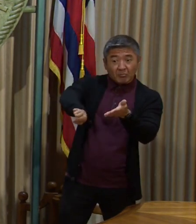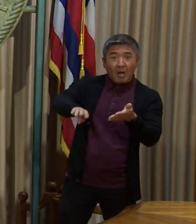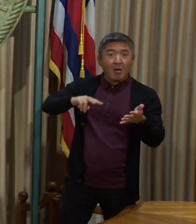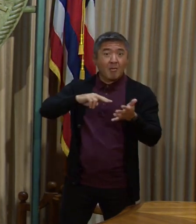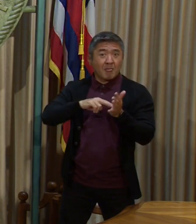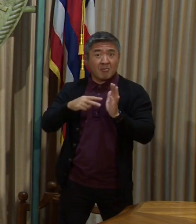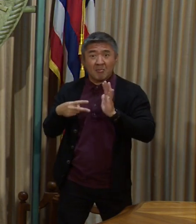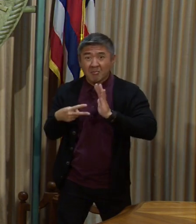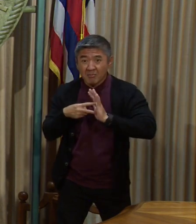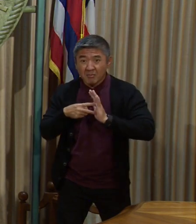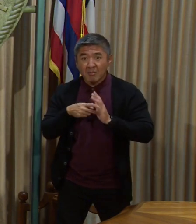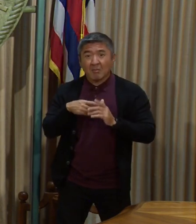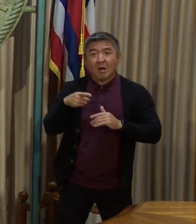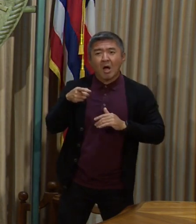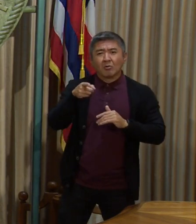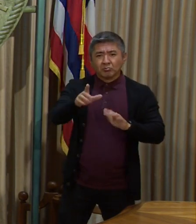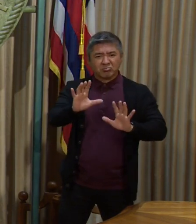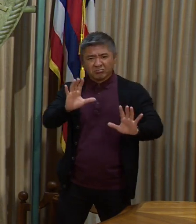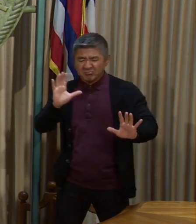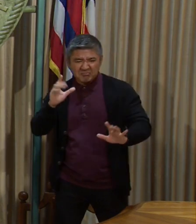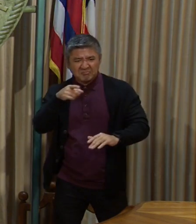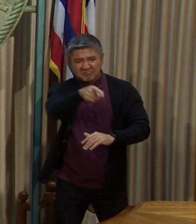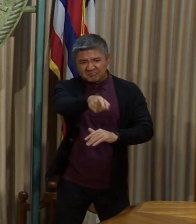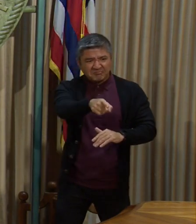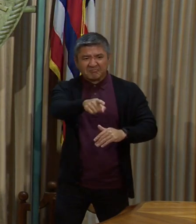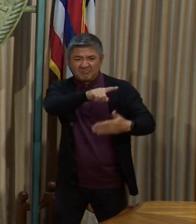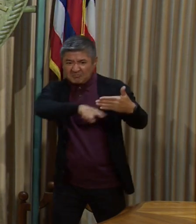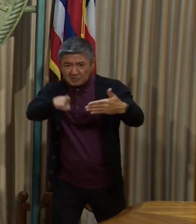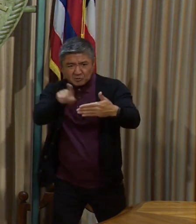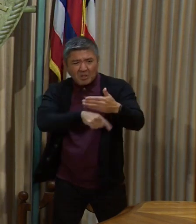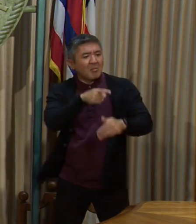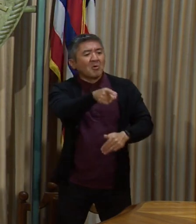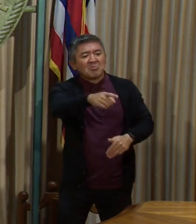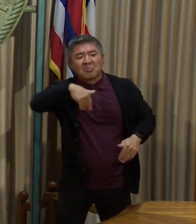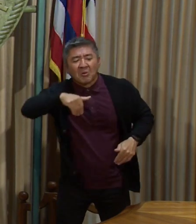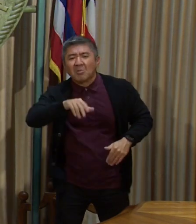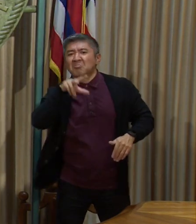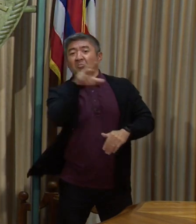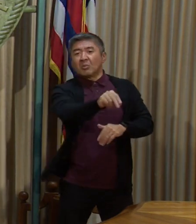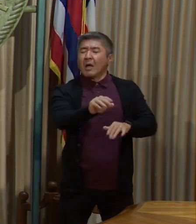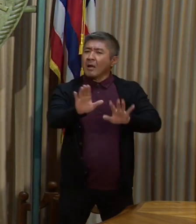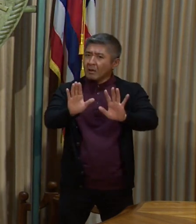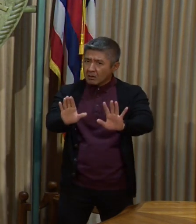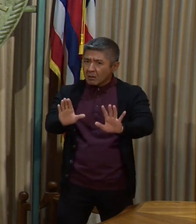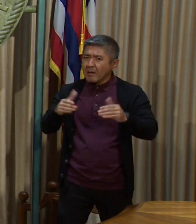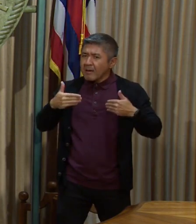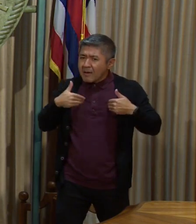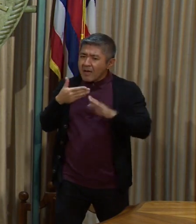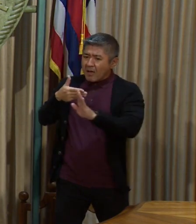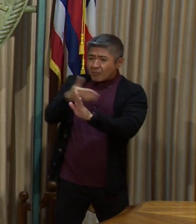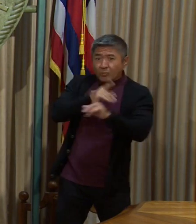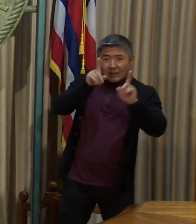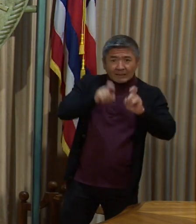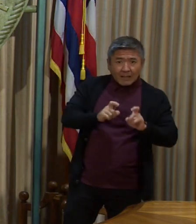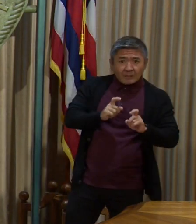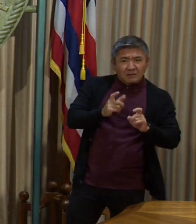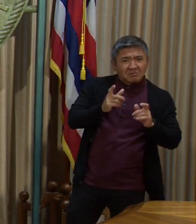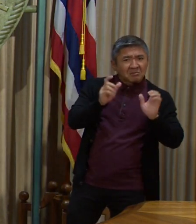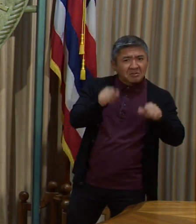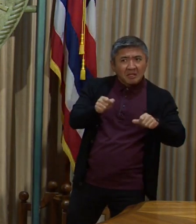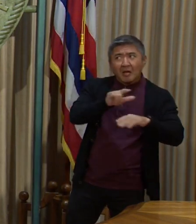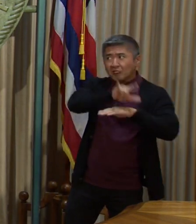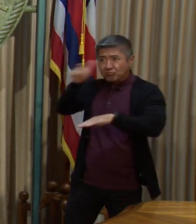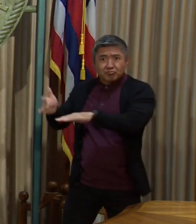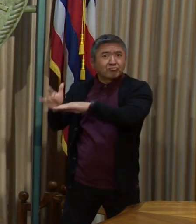anyone from having their civil rights. It's just another way for us to be safe. We still have the pre-test in place. We still have the Safe Travels program in place.